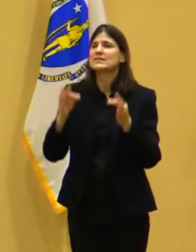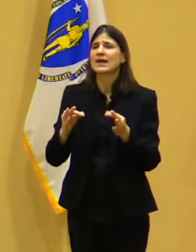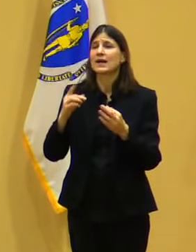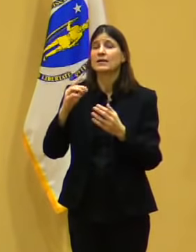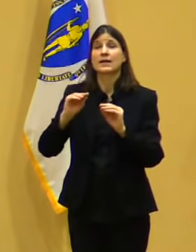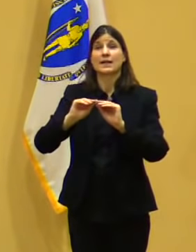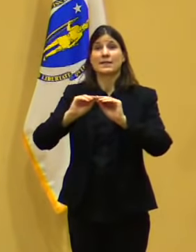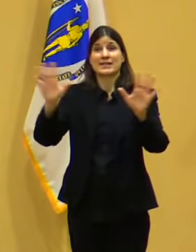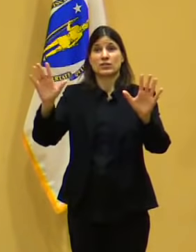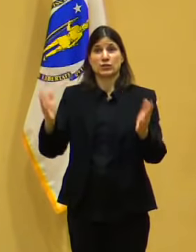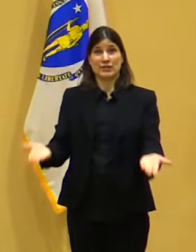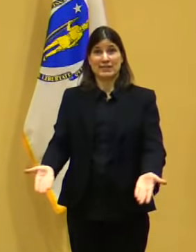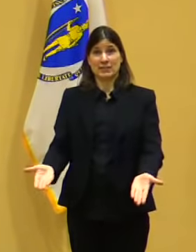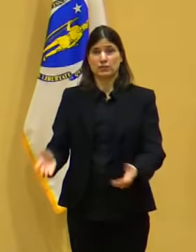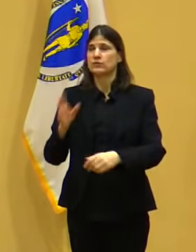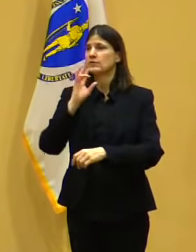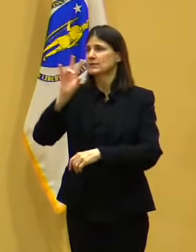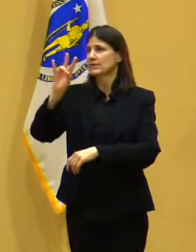Pretty clearly defined.